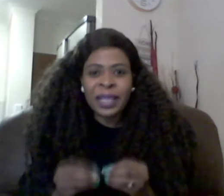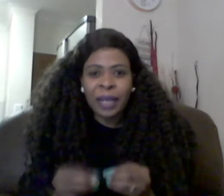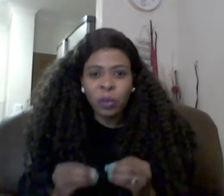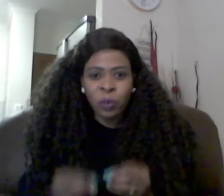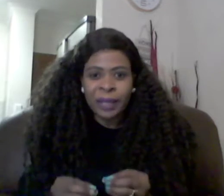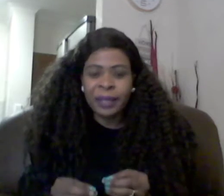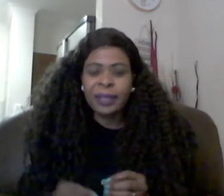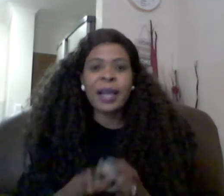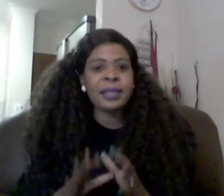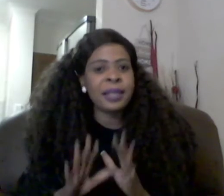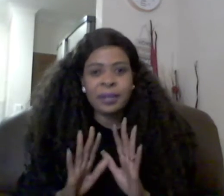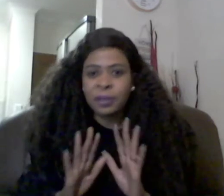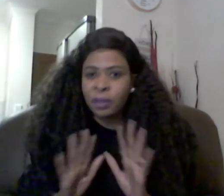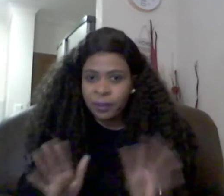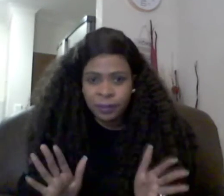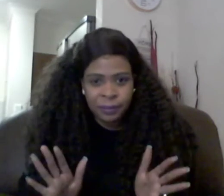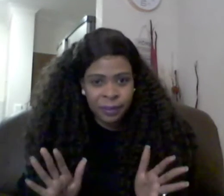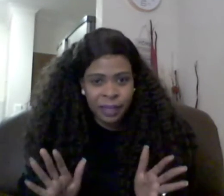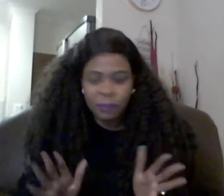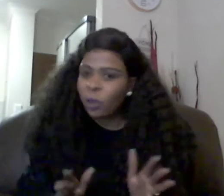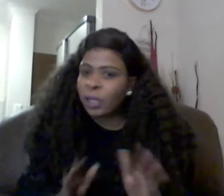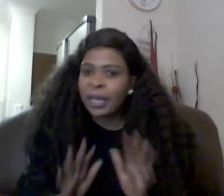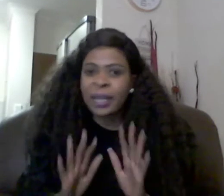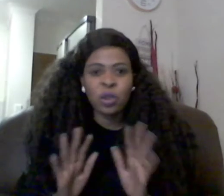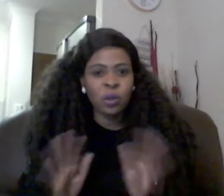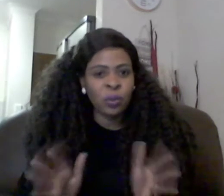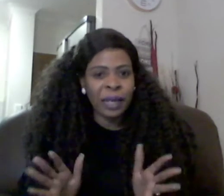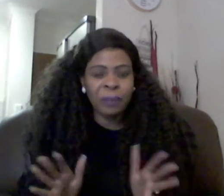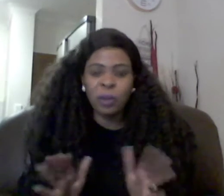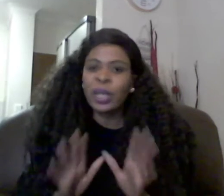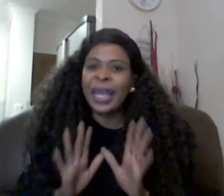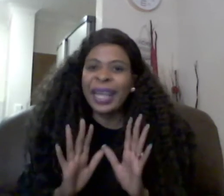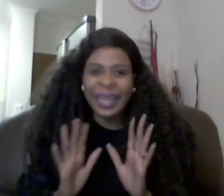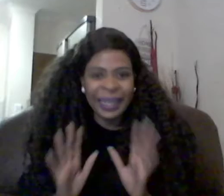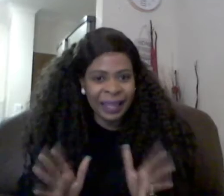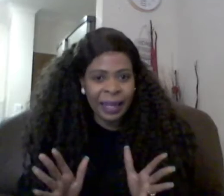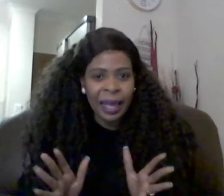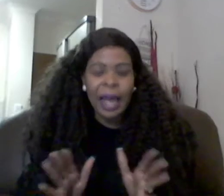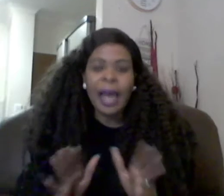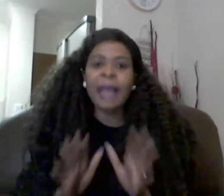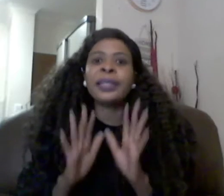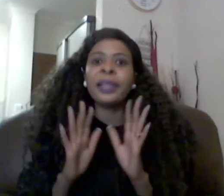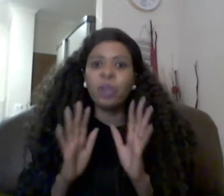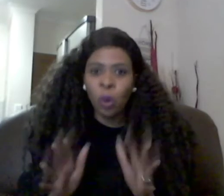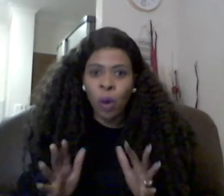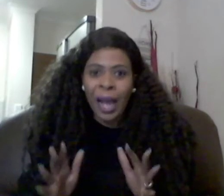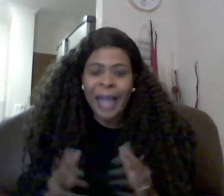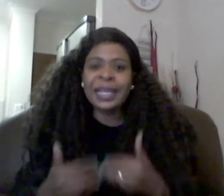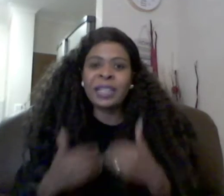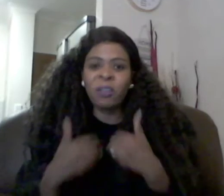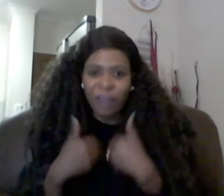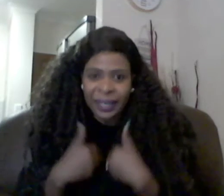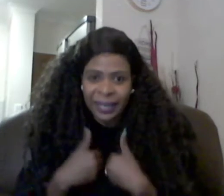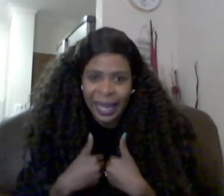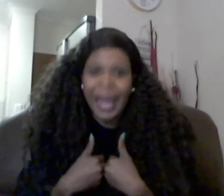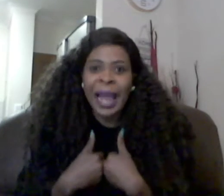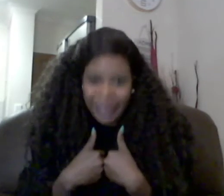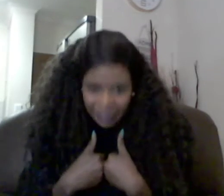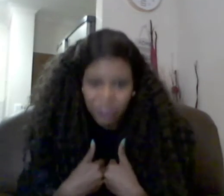the right one the answer is no let me not lie to you let me not anything i didn't know i just felt like i loved